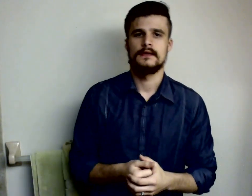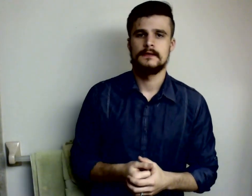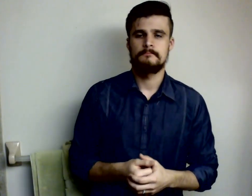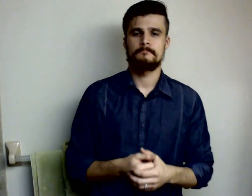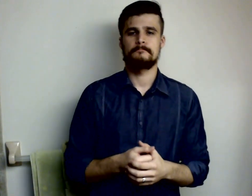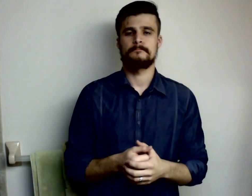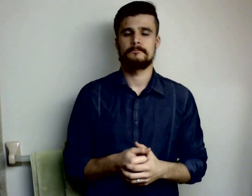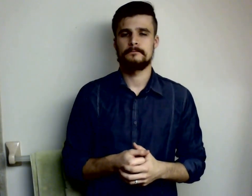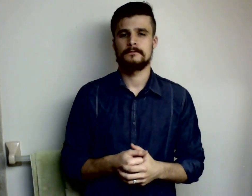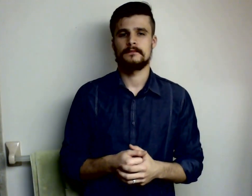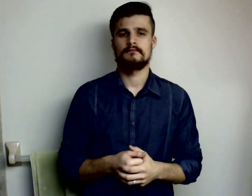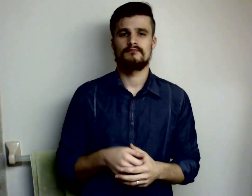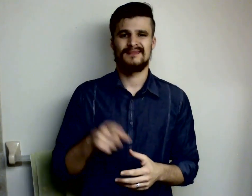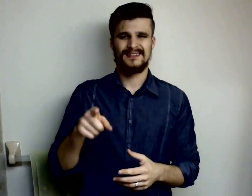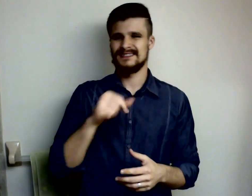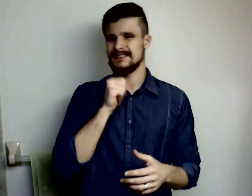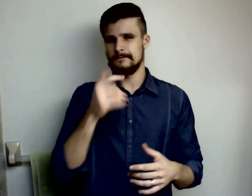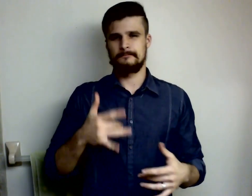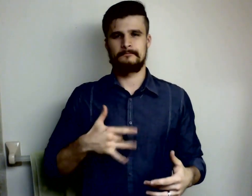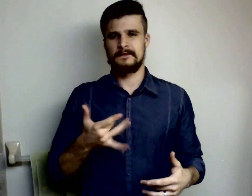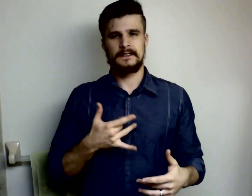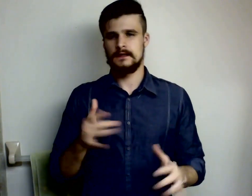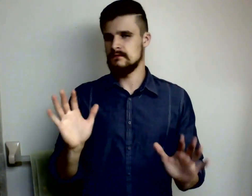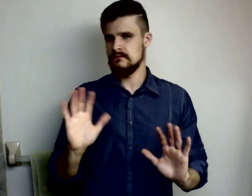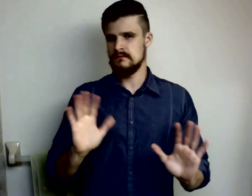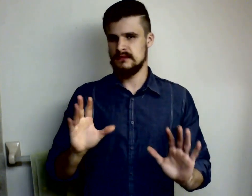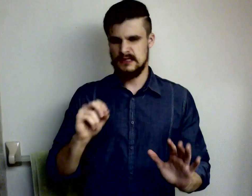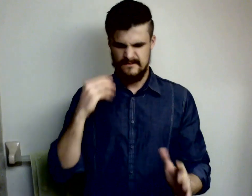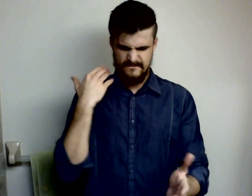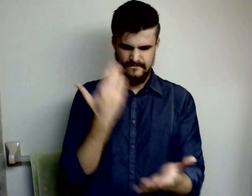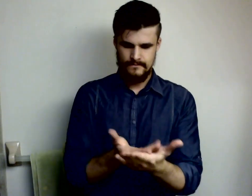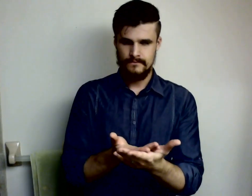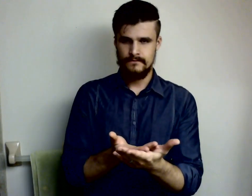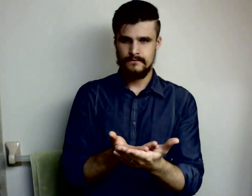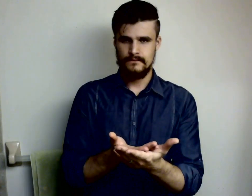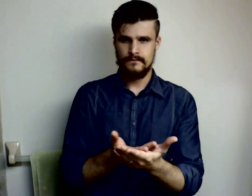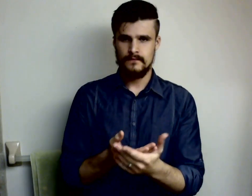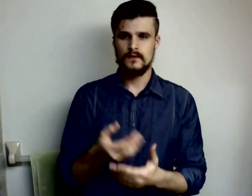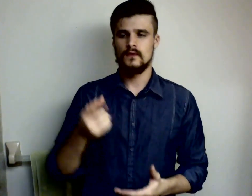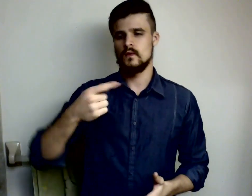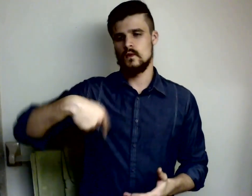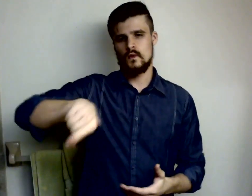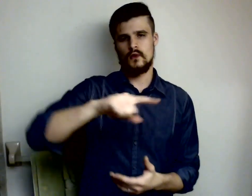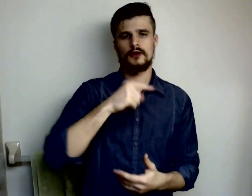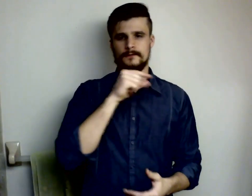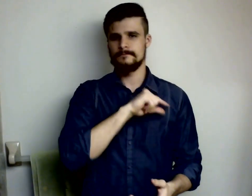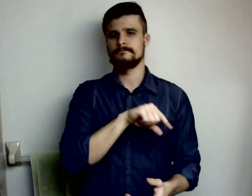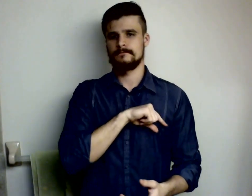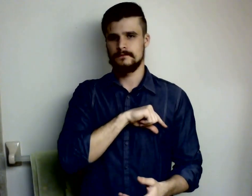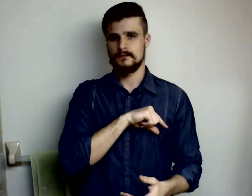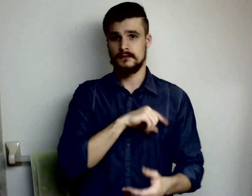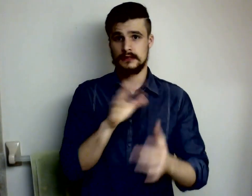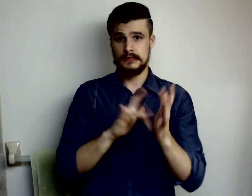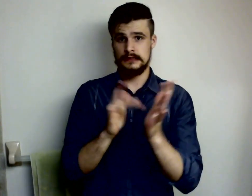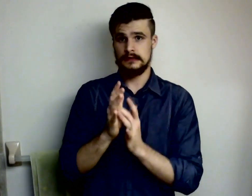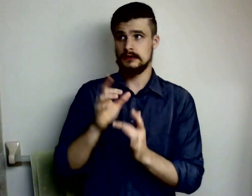this is not a feeling this is fact you and i are guilty jesus christ the lamb of god